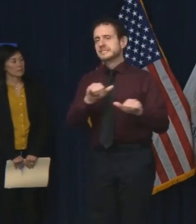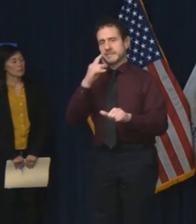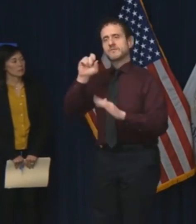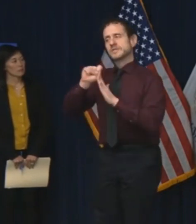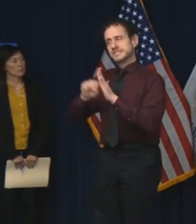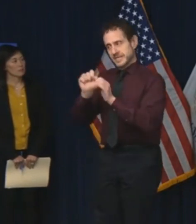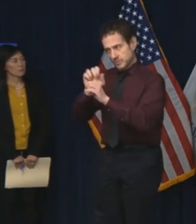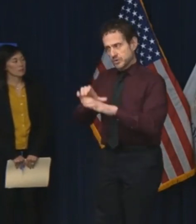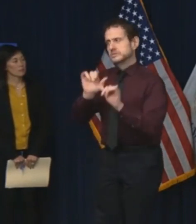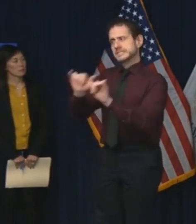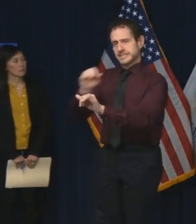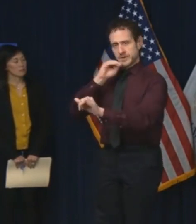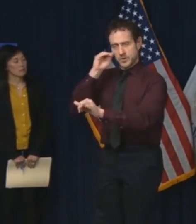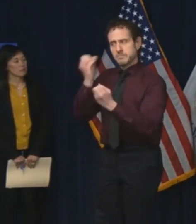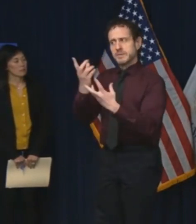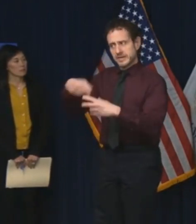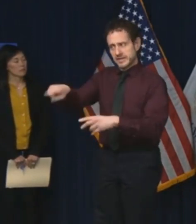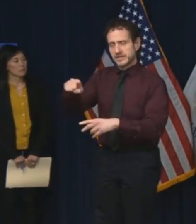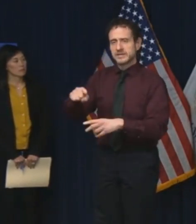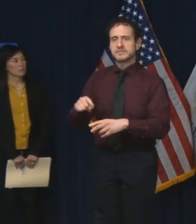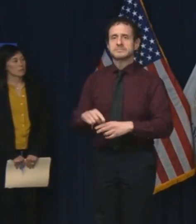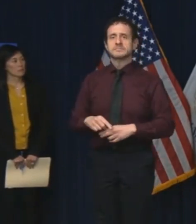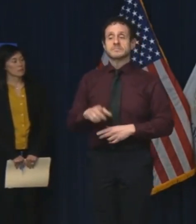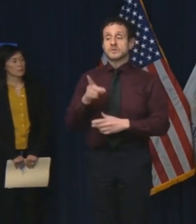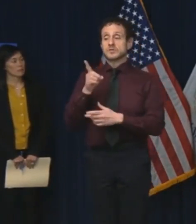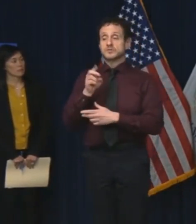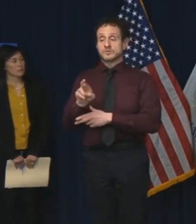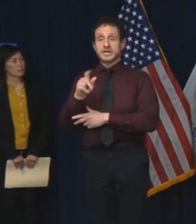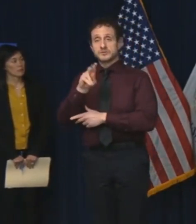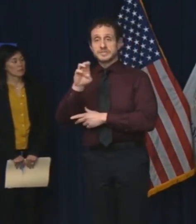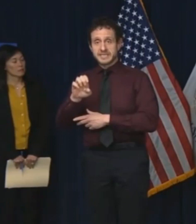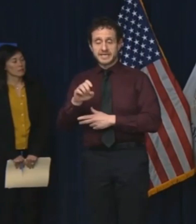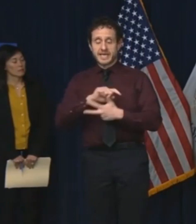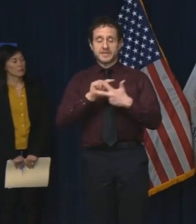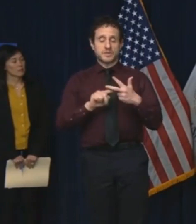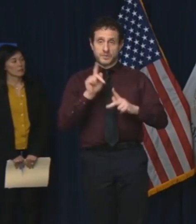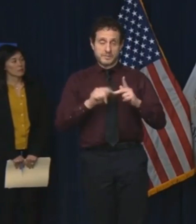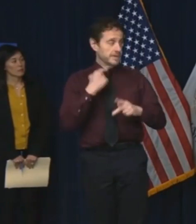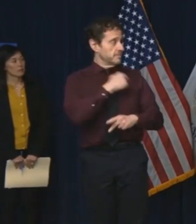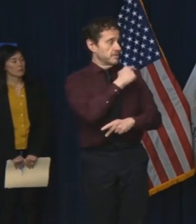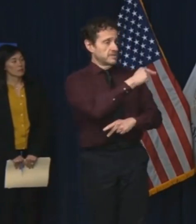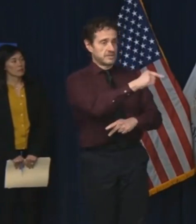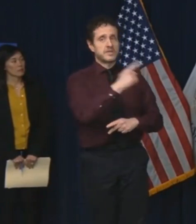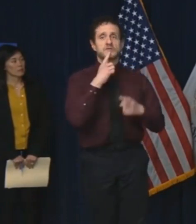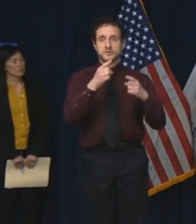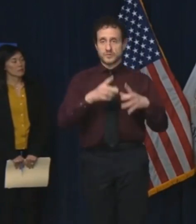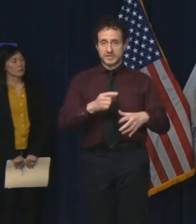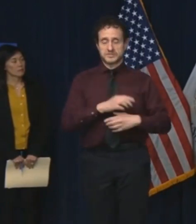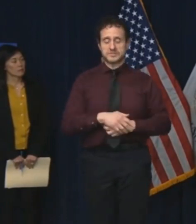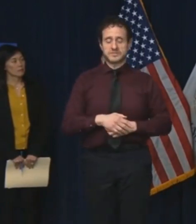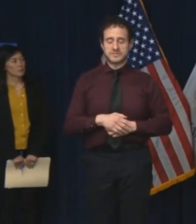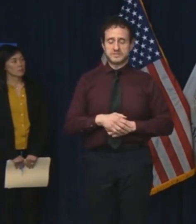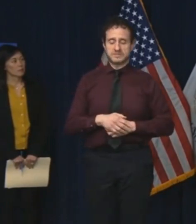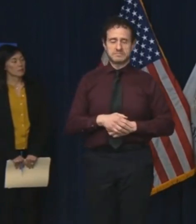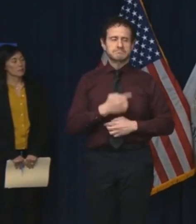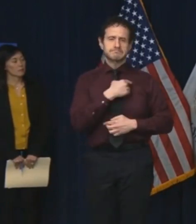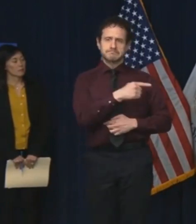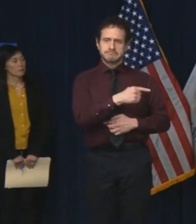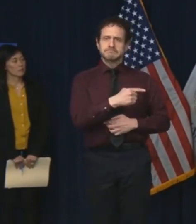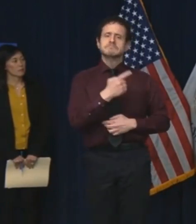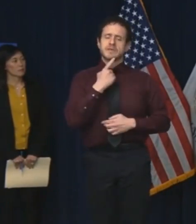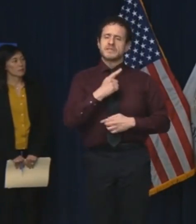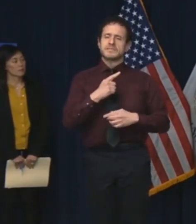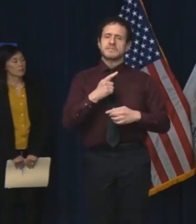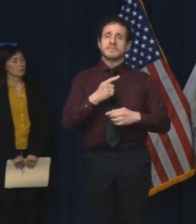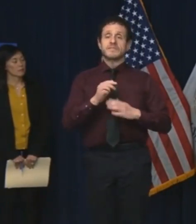to Dr. Ezeke, the three individuals behind me today, Secretary Ho, Director Smith, and Director Chapa-Levia, lead three